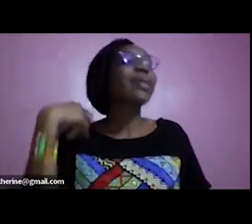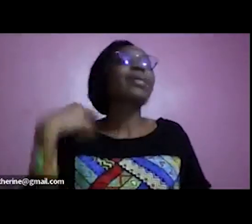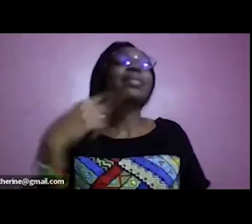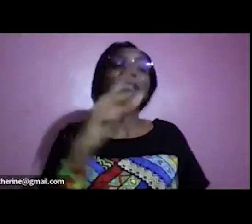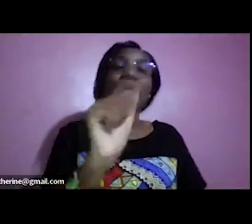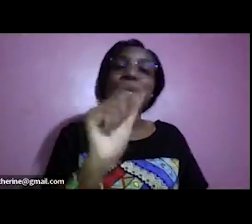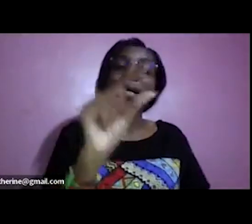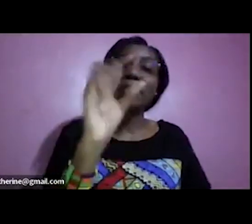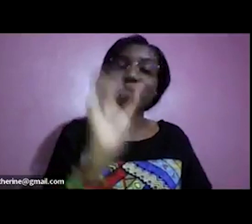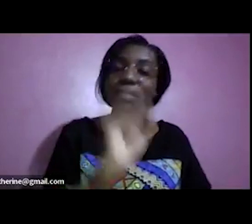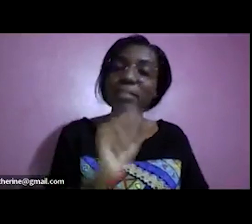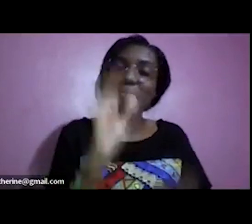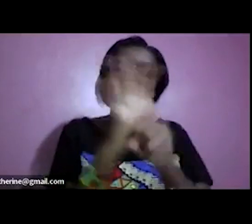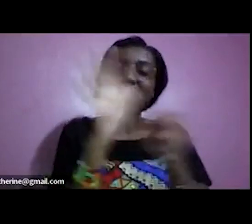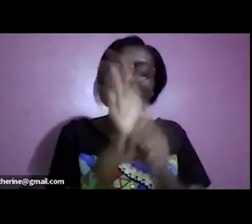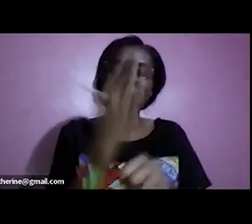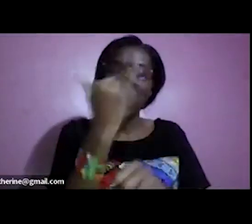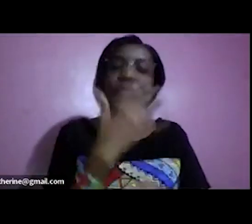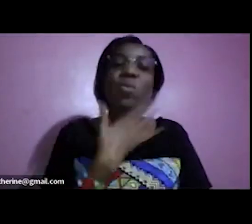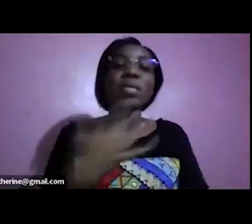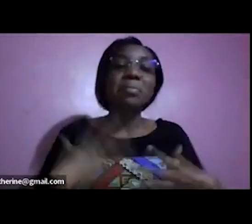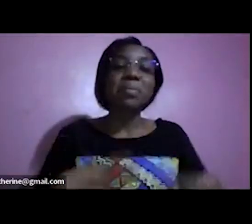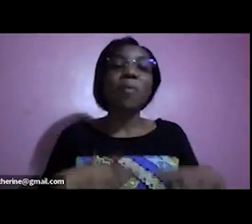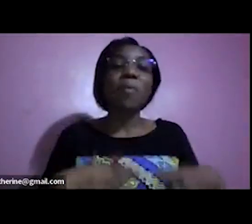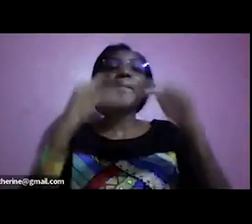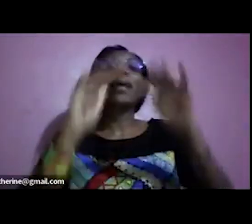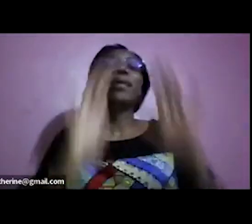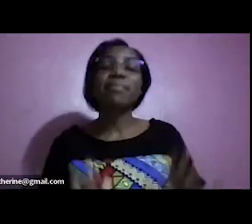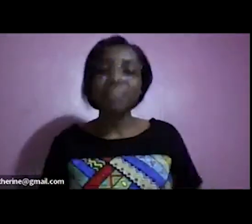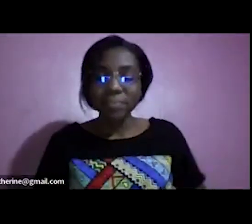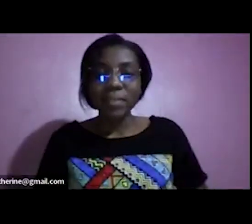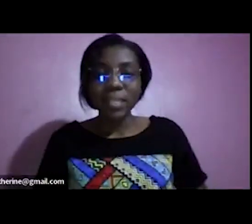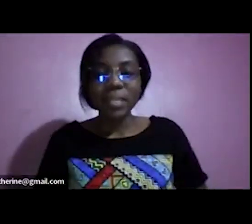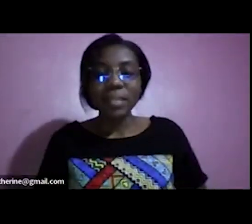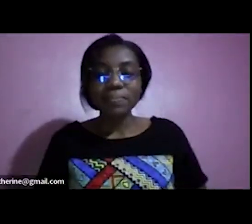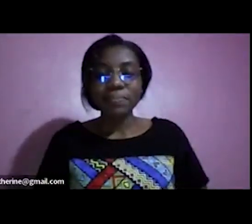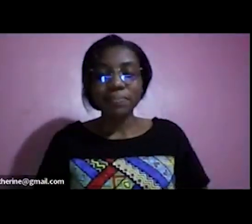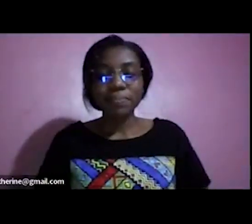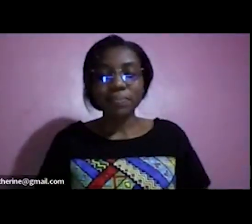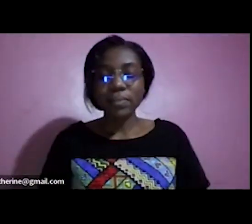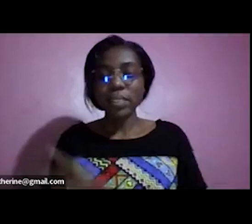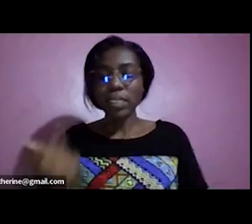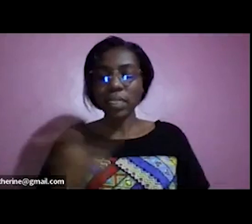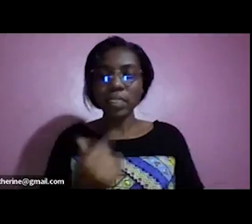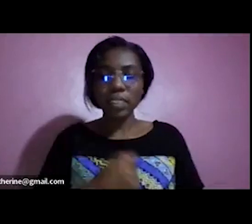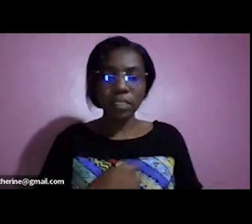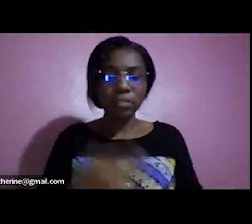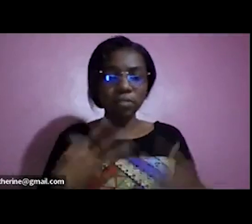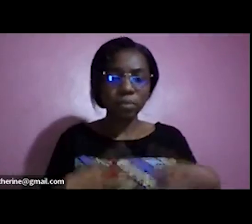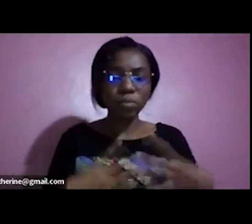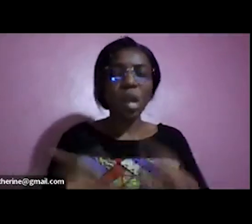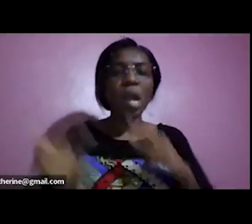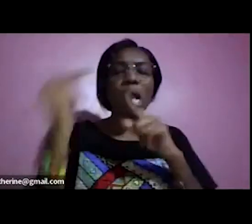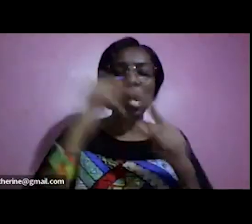for people to bury us we have actually built huge homes in the village for people to stay when they come to bury us